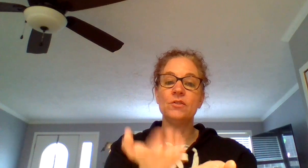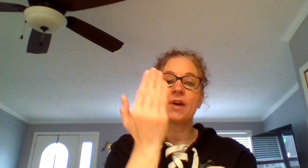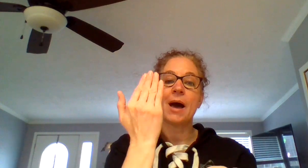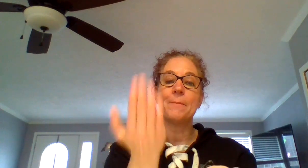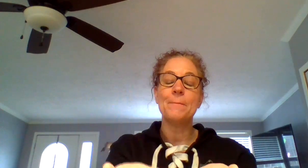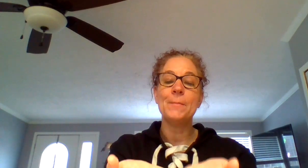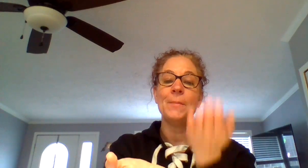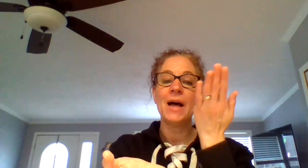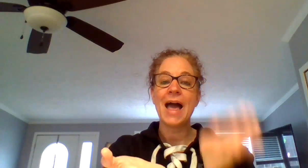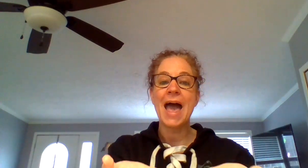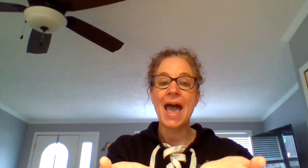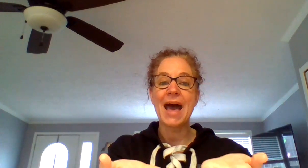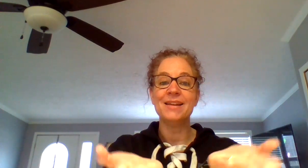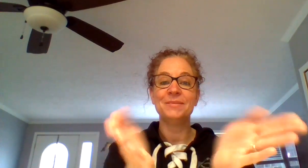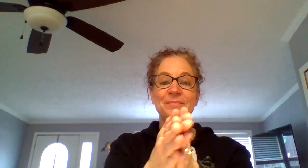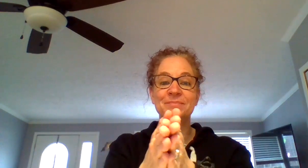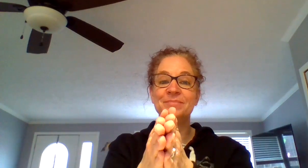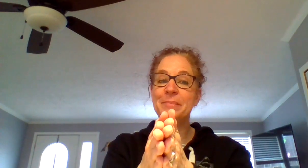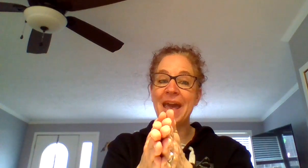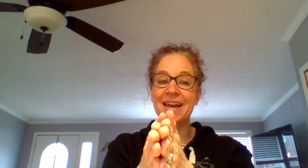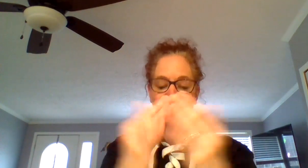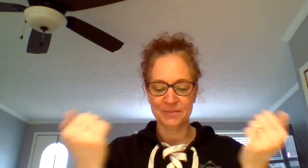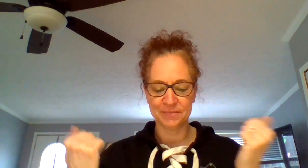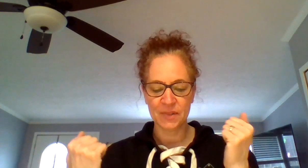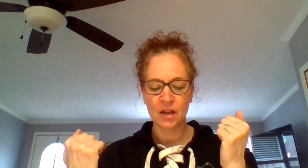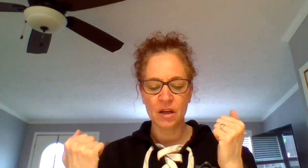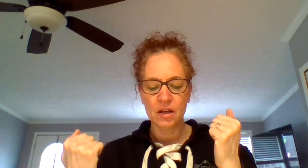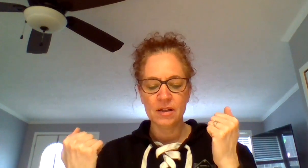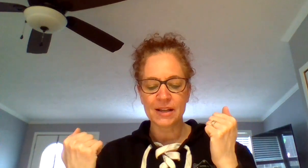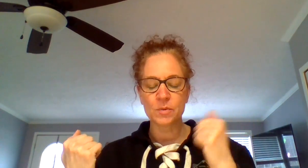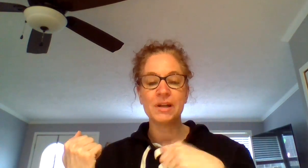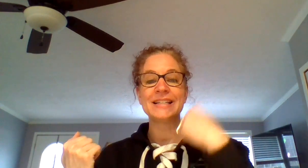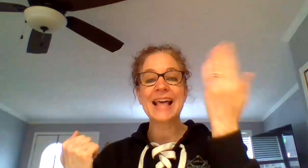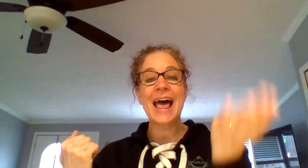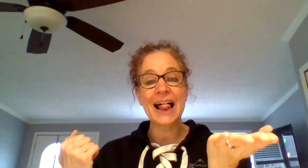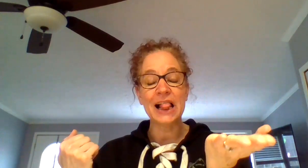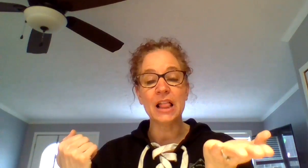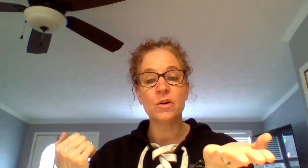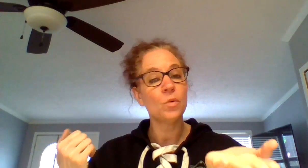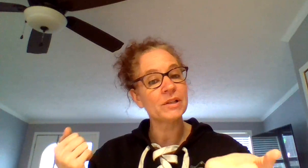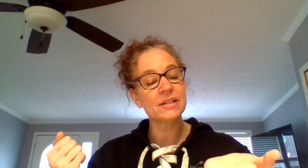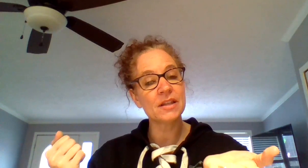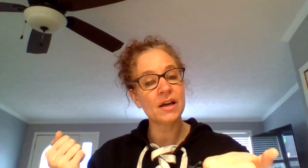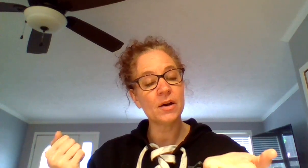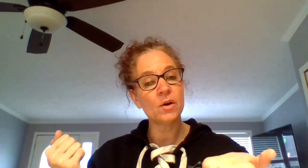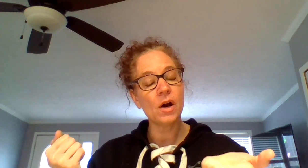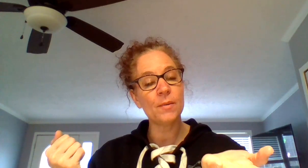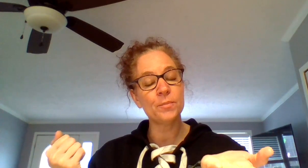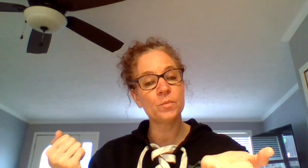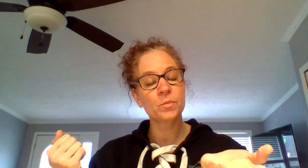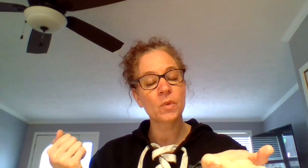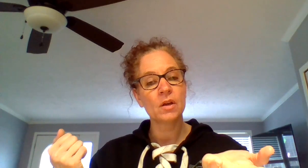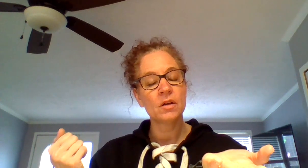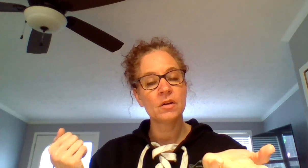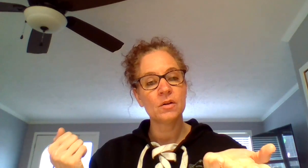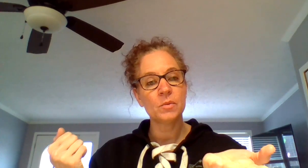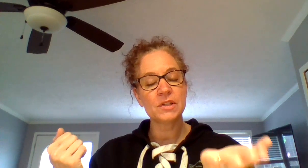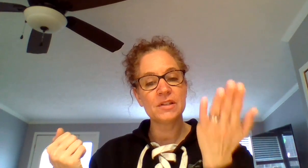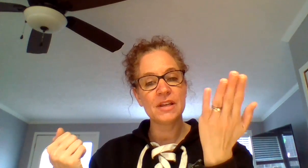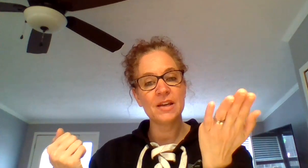You've got m, add, mad. Next one is L. What's the, um, what's the